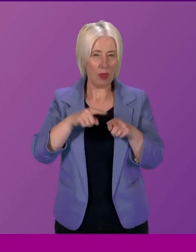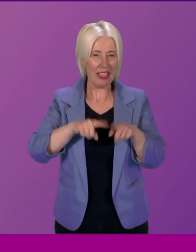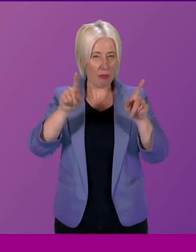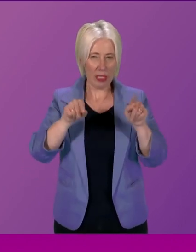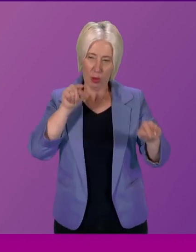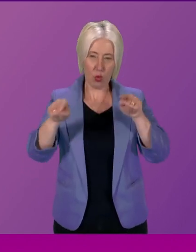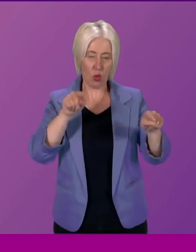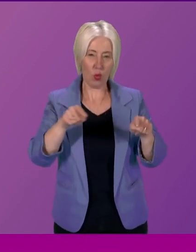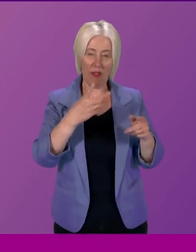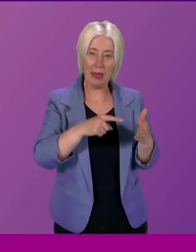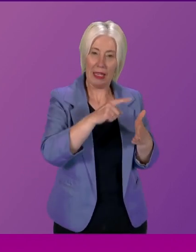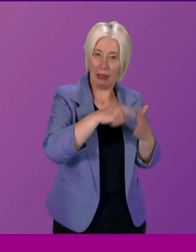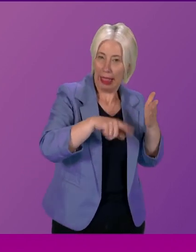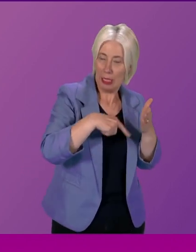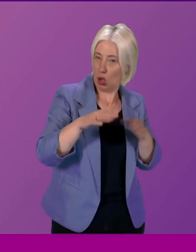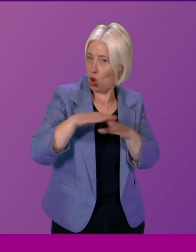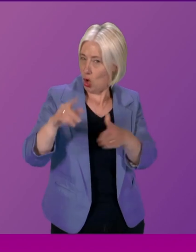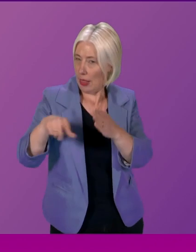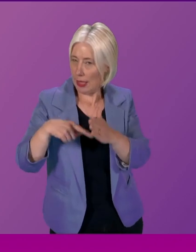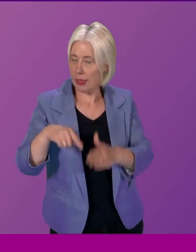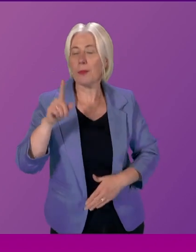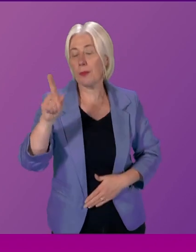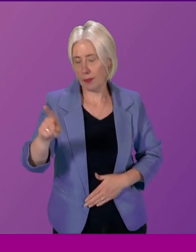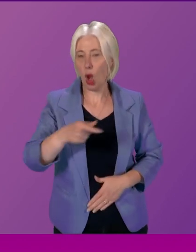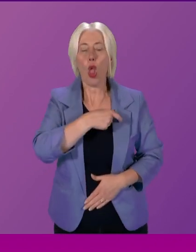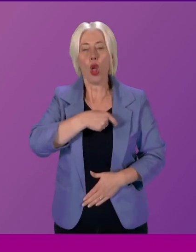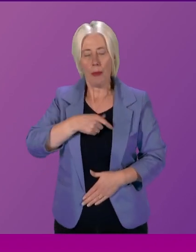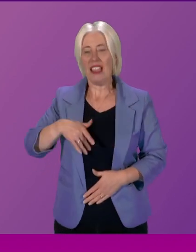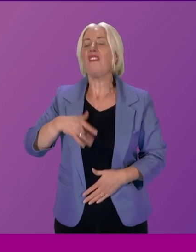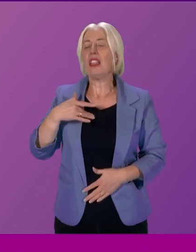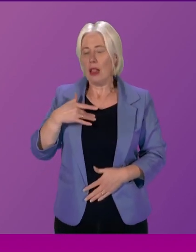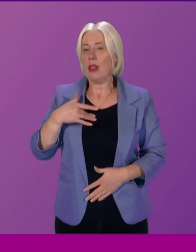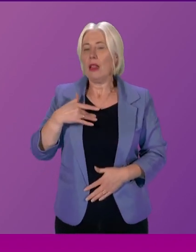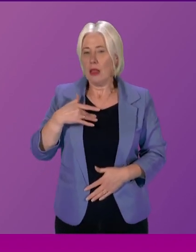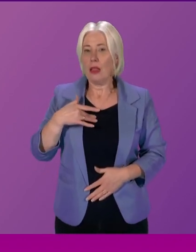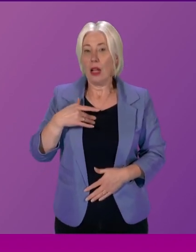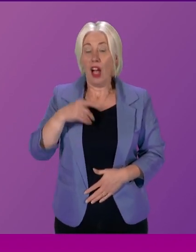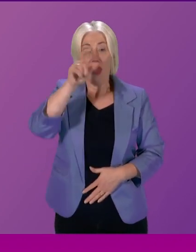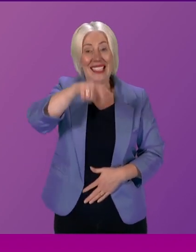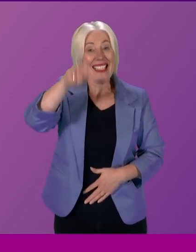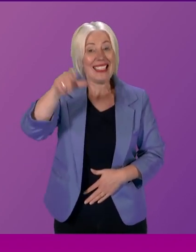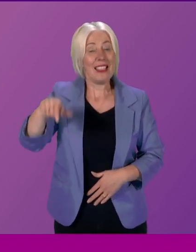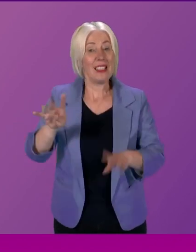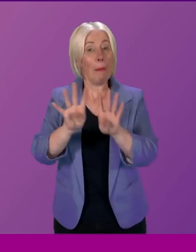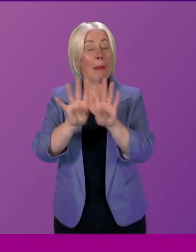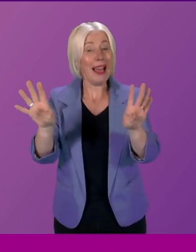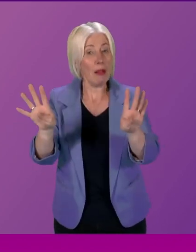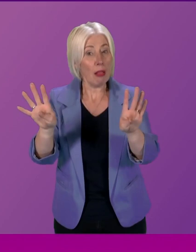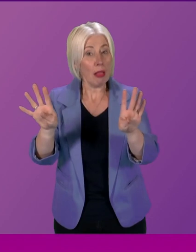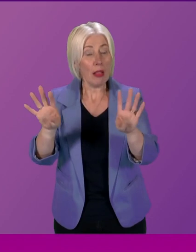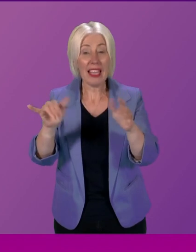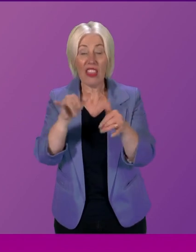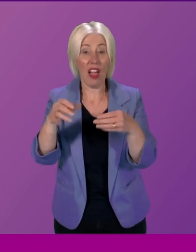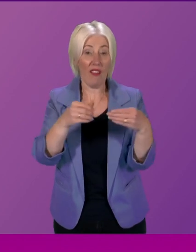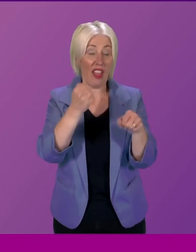two? Jackson Curler? I think what the committee very much feels is that the citizens' panels, whether they led the